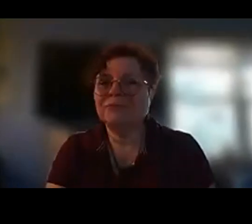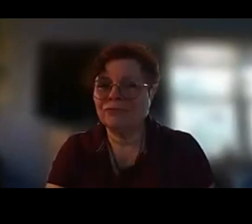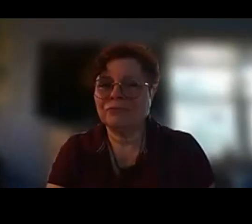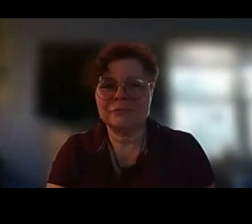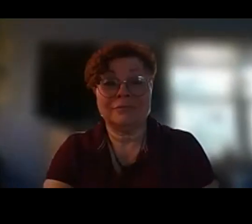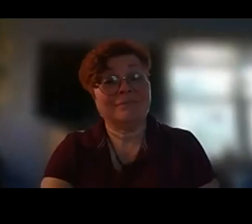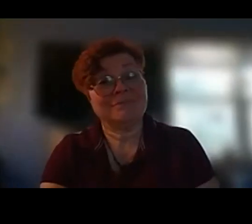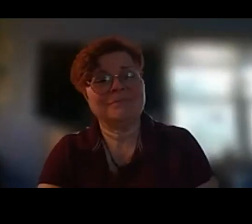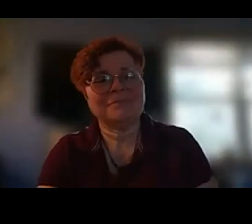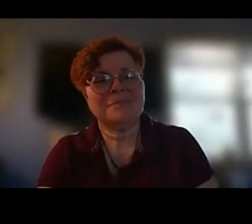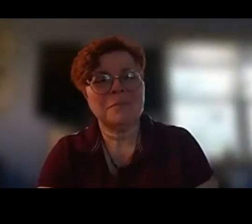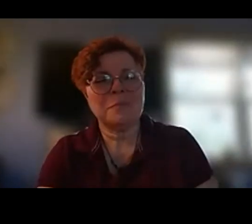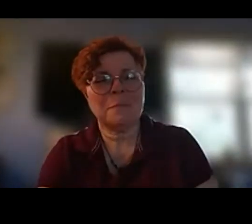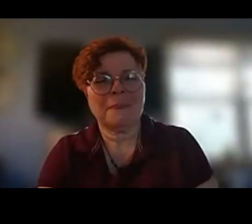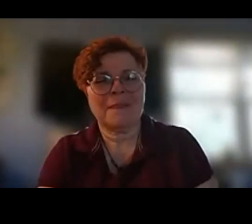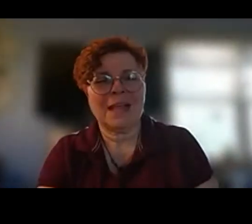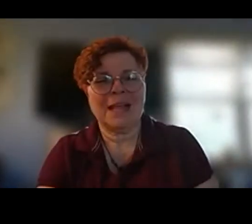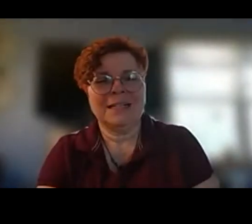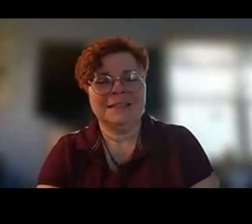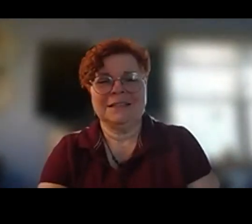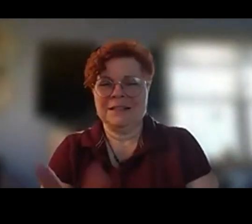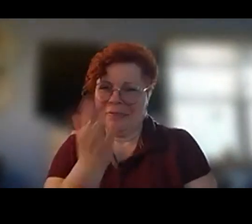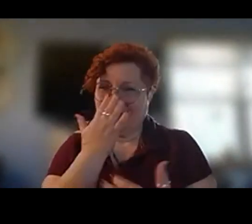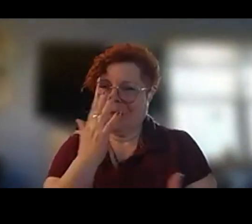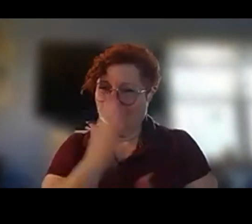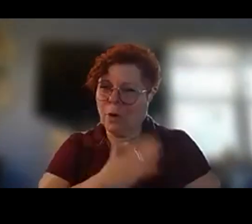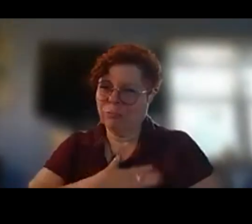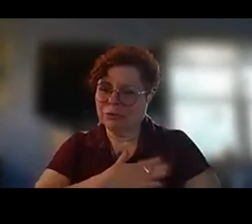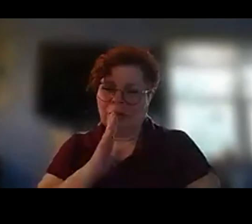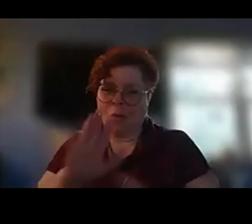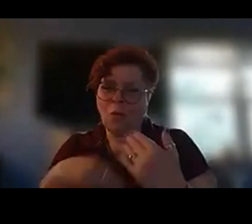we appreciate all the input and all the suggestions and work you've done for it